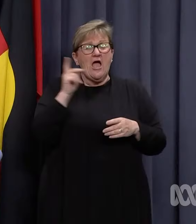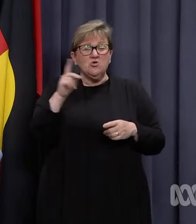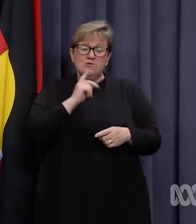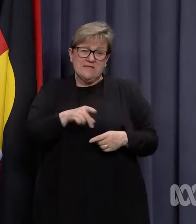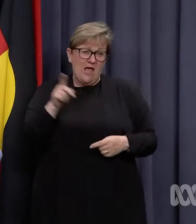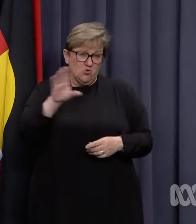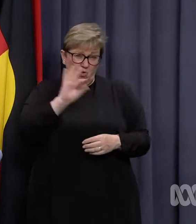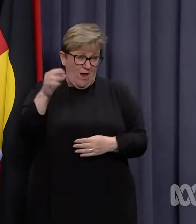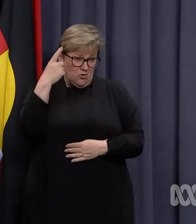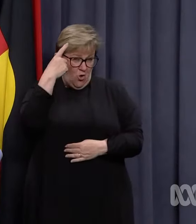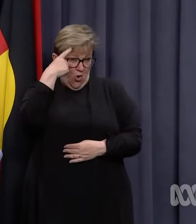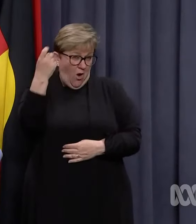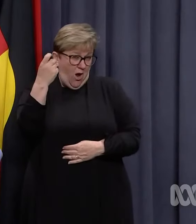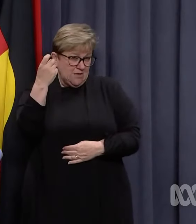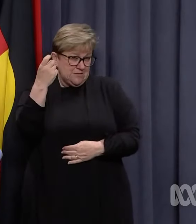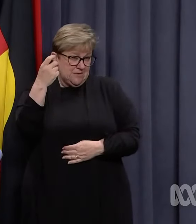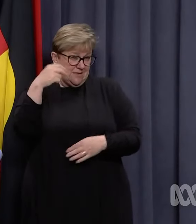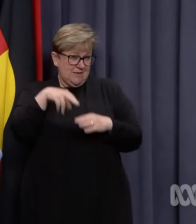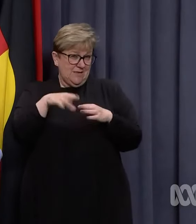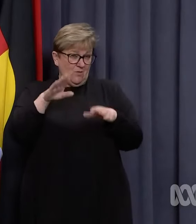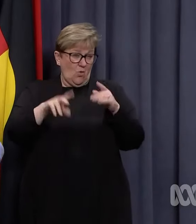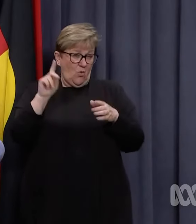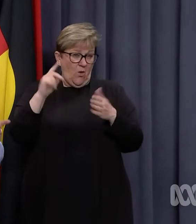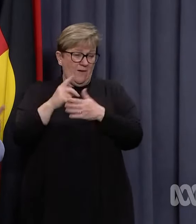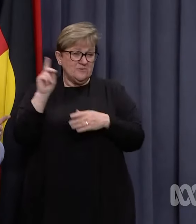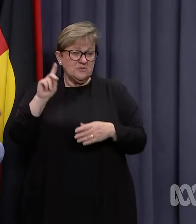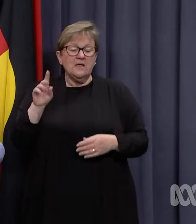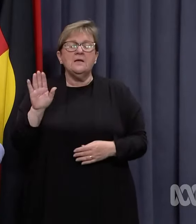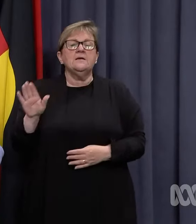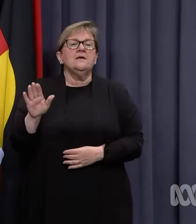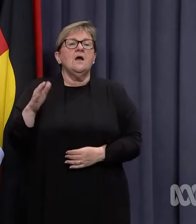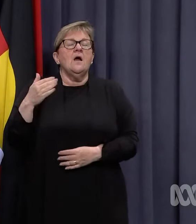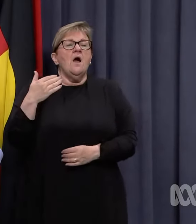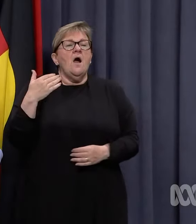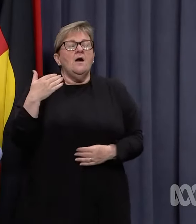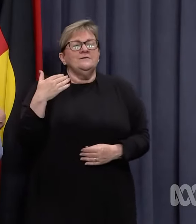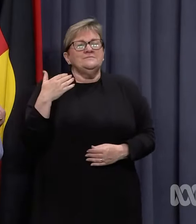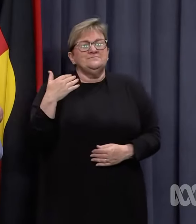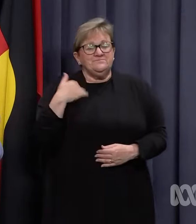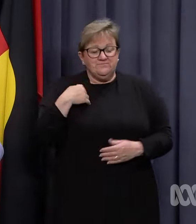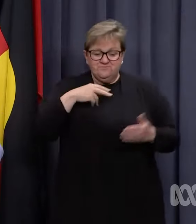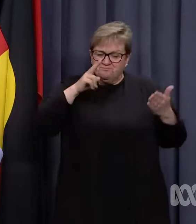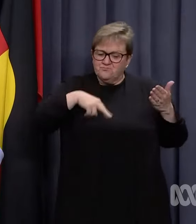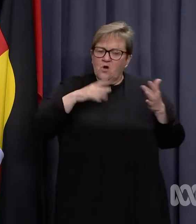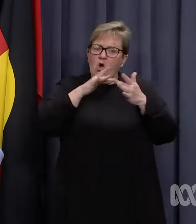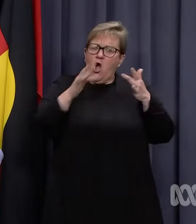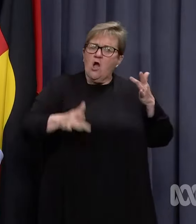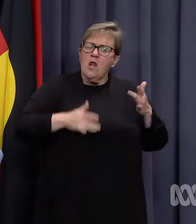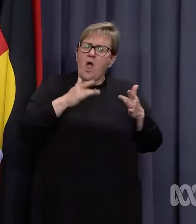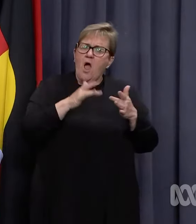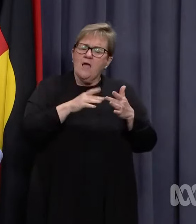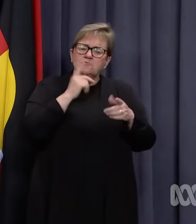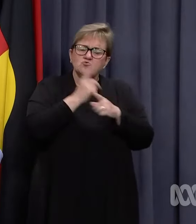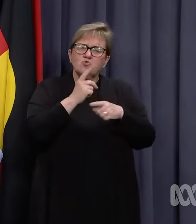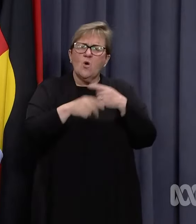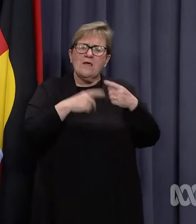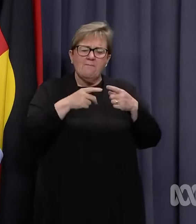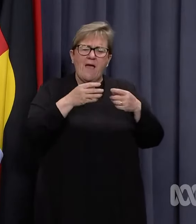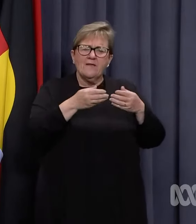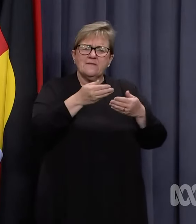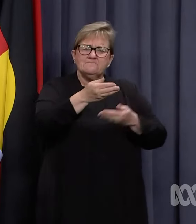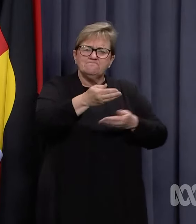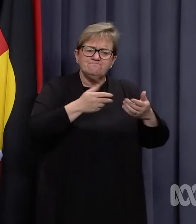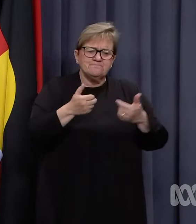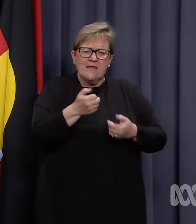idea what was playing out in the court earlier on today? I heard, I read online, the reference to the exchanges